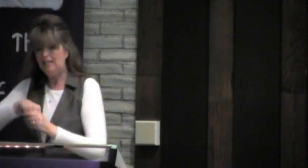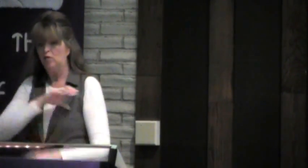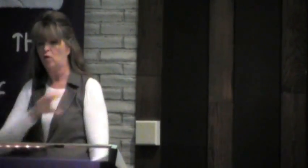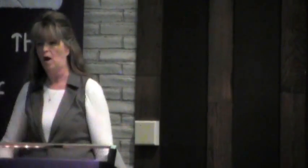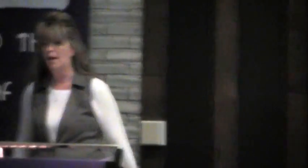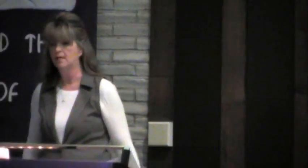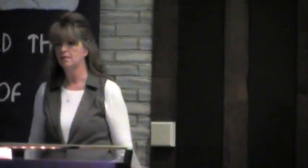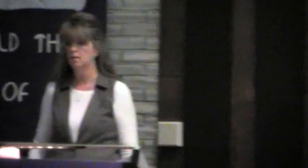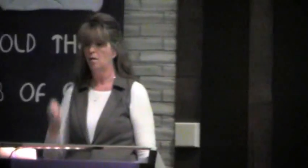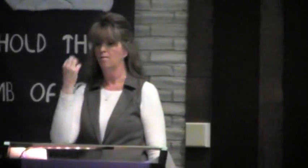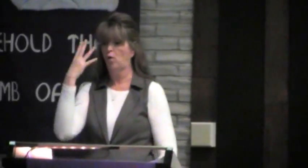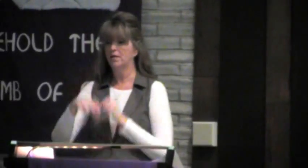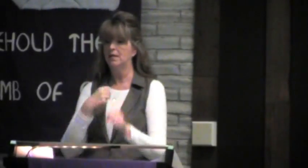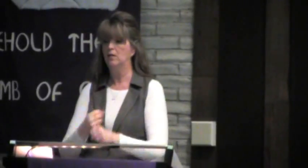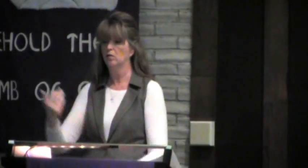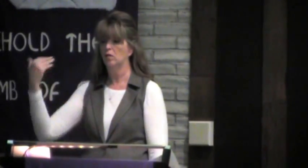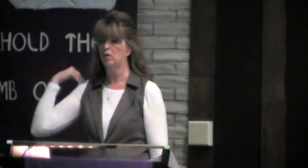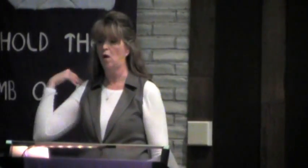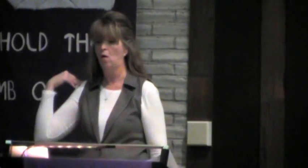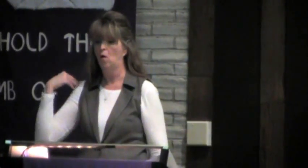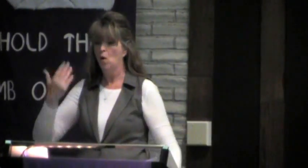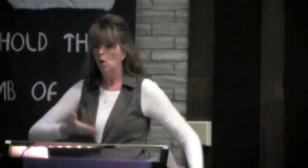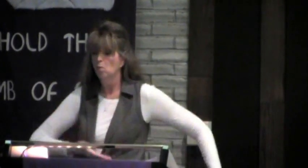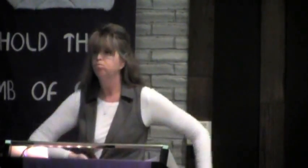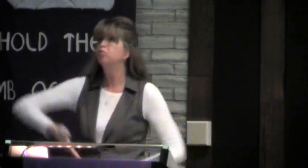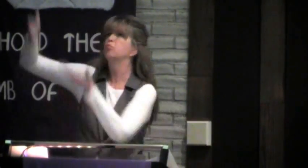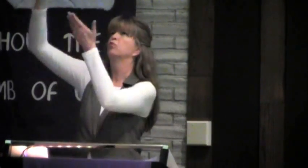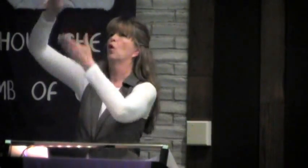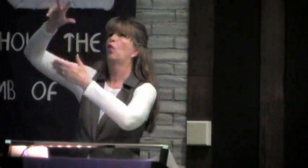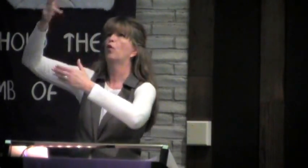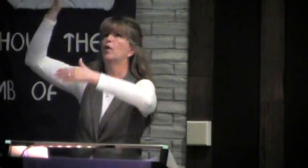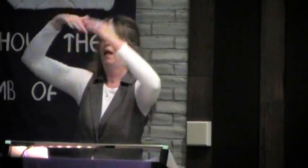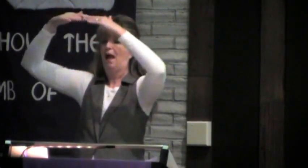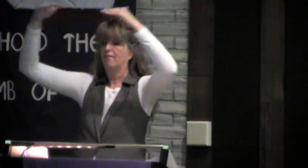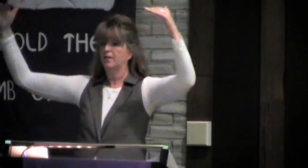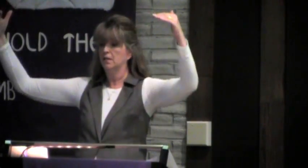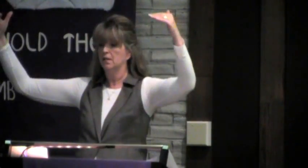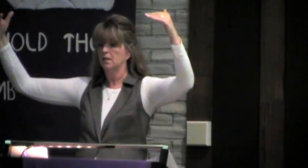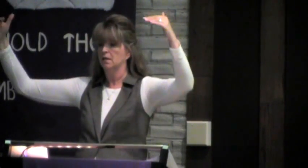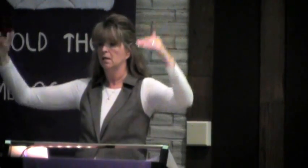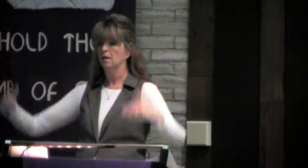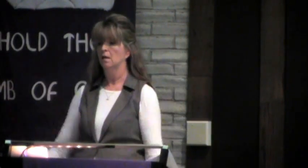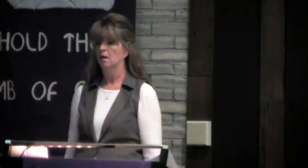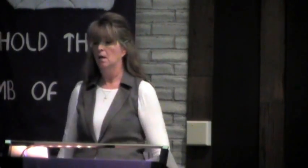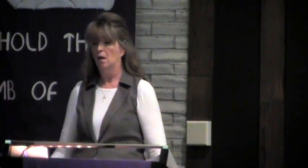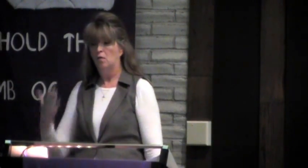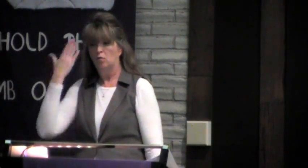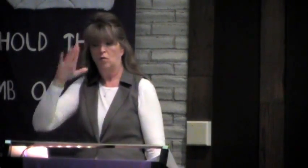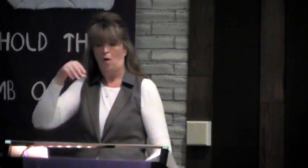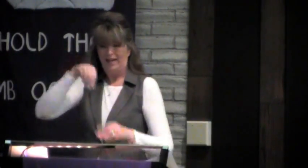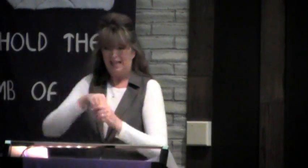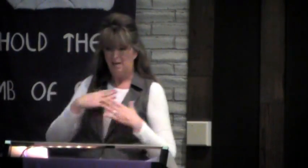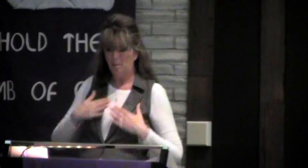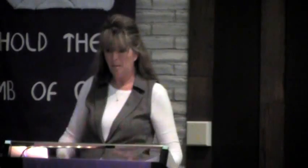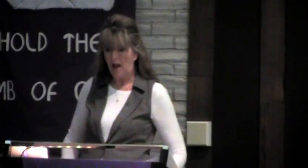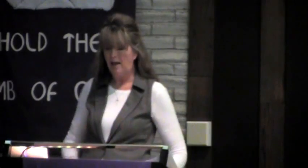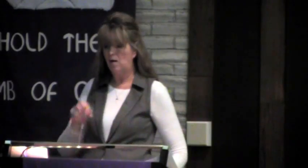at the beginning, but you'll get it by the end. But Paul is saying, I know a man in Christ who 14 years ago was caught up to the third heaven.